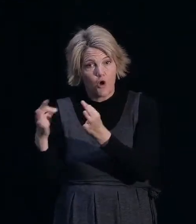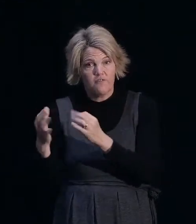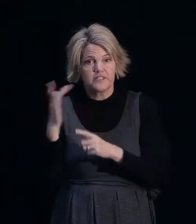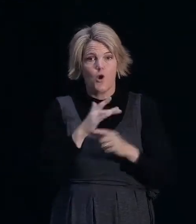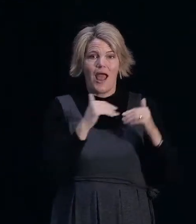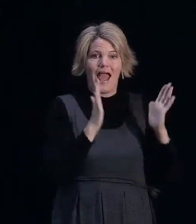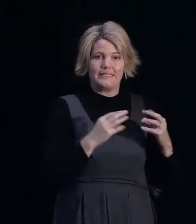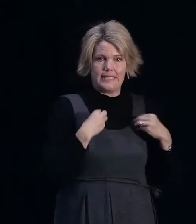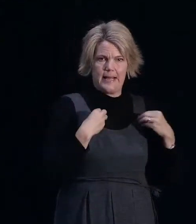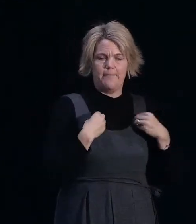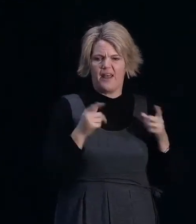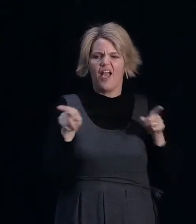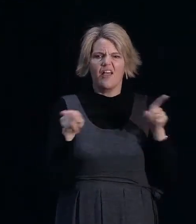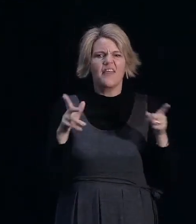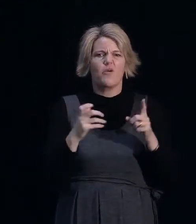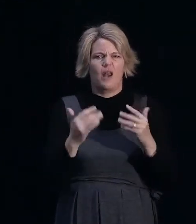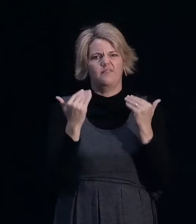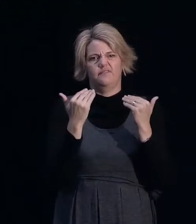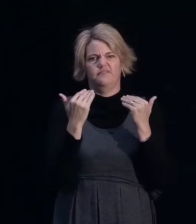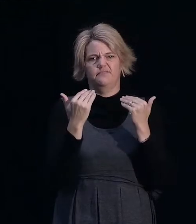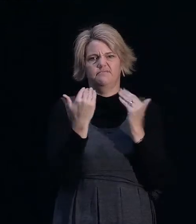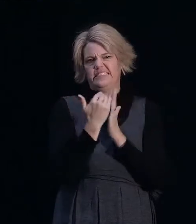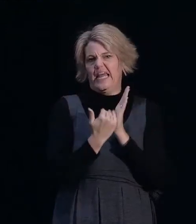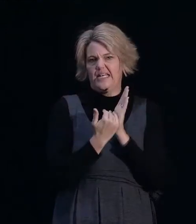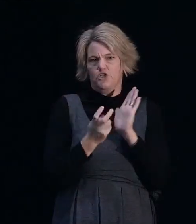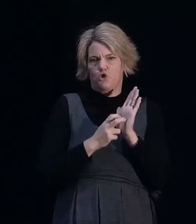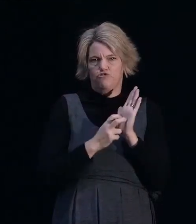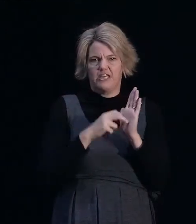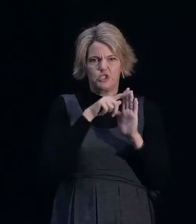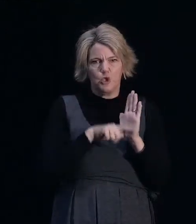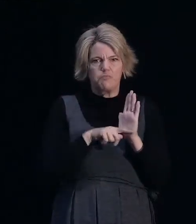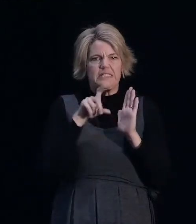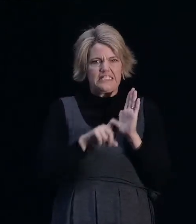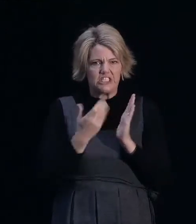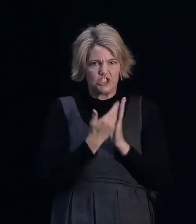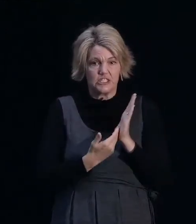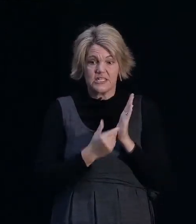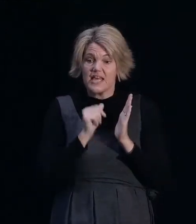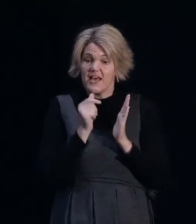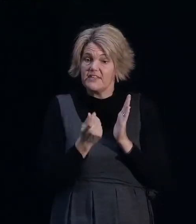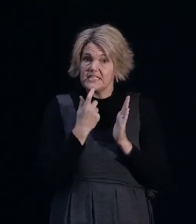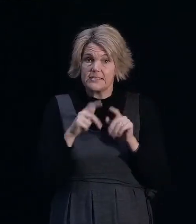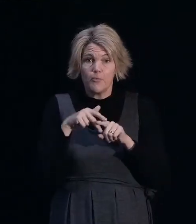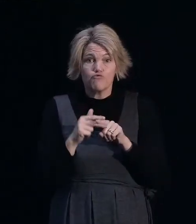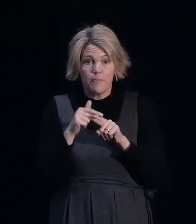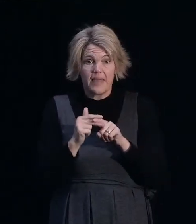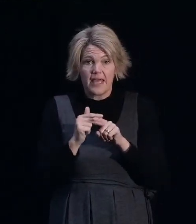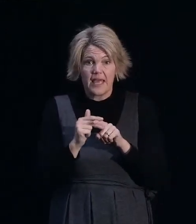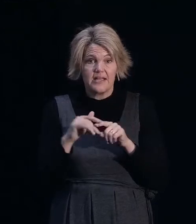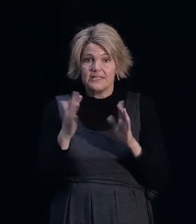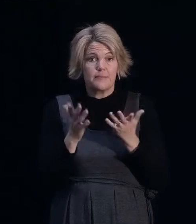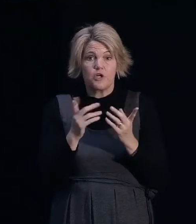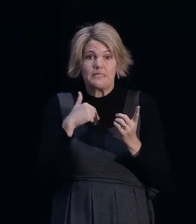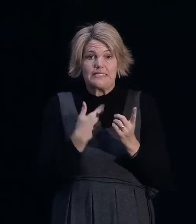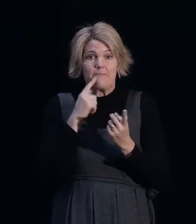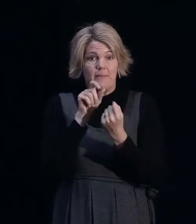that work, they'll have standard contracts in terms and conditions. If it's a simple repair job, even an email that kind of spells out